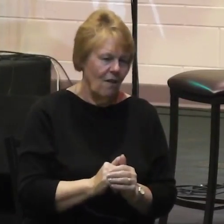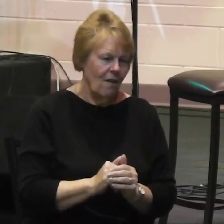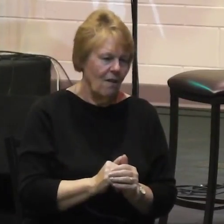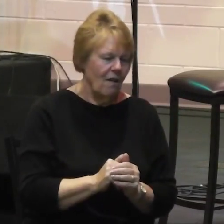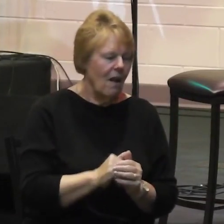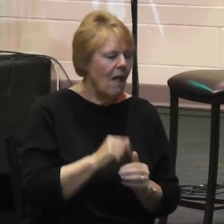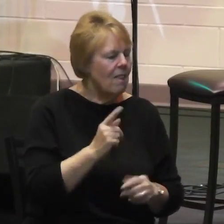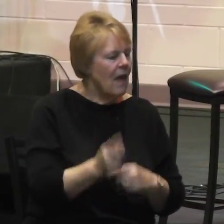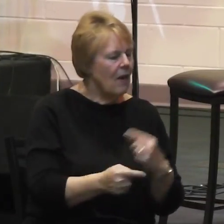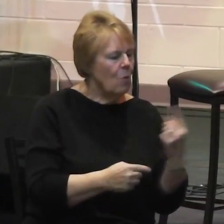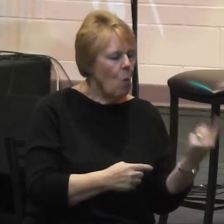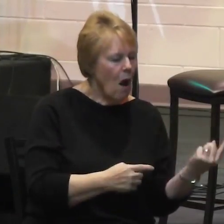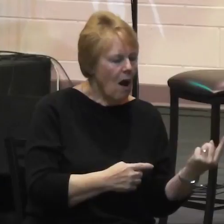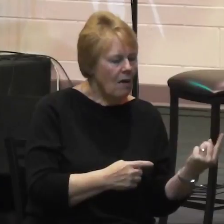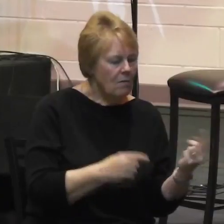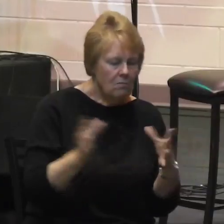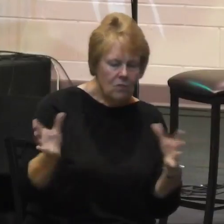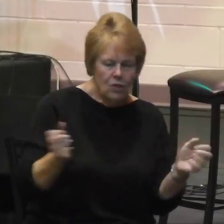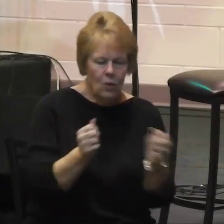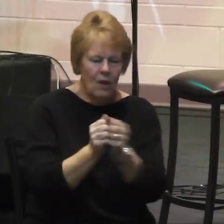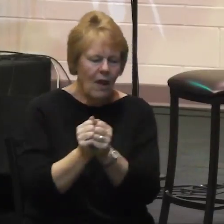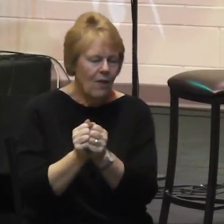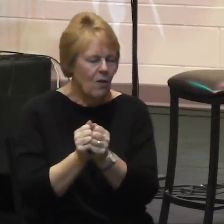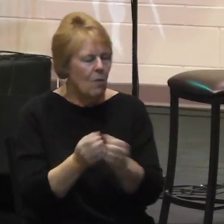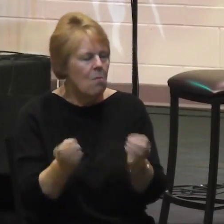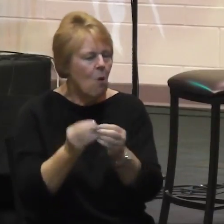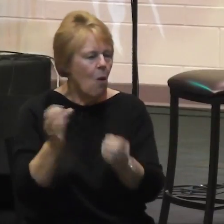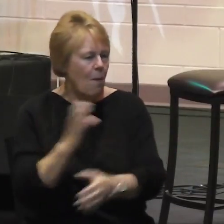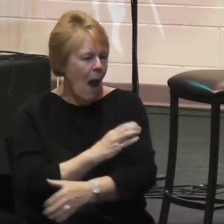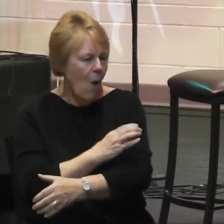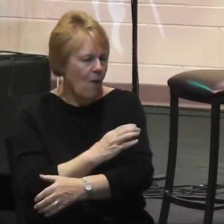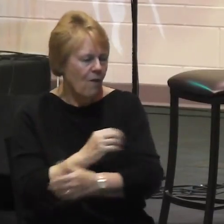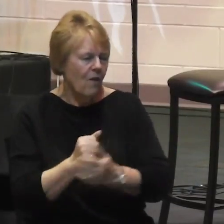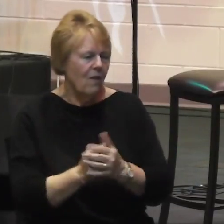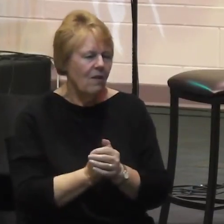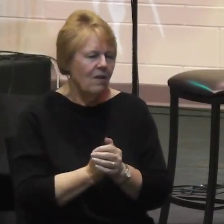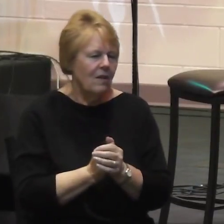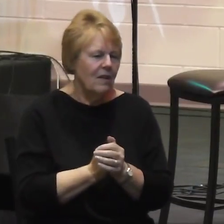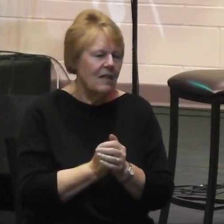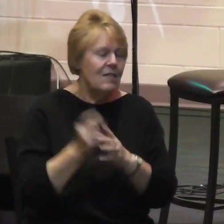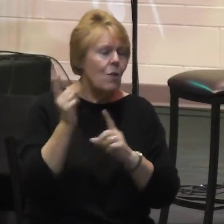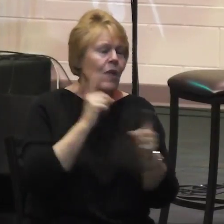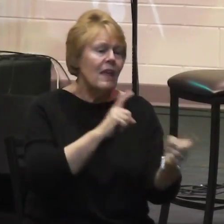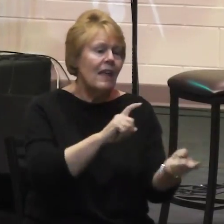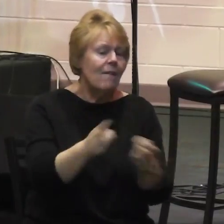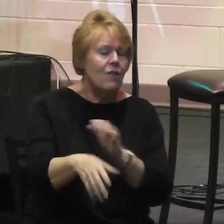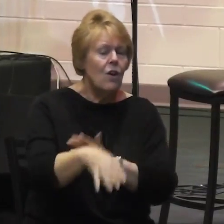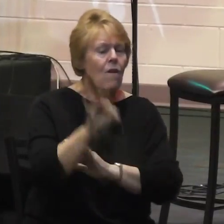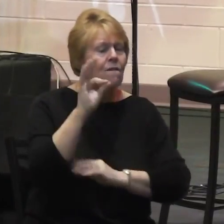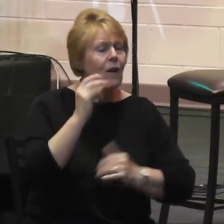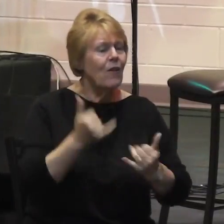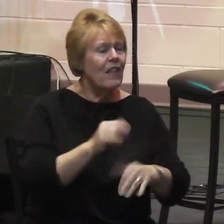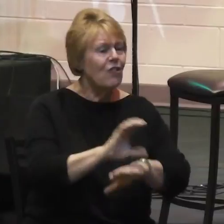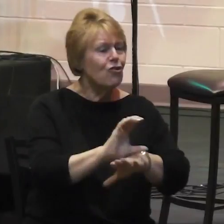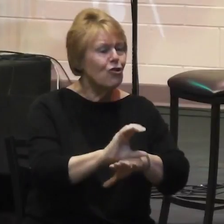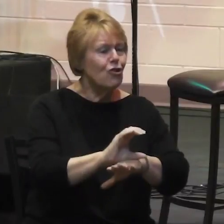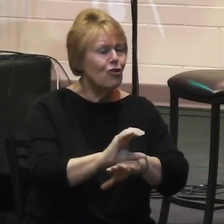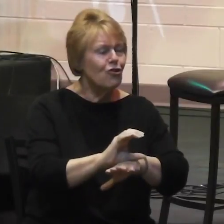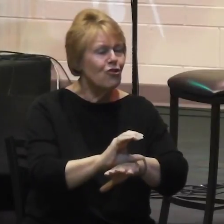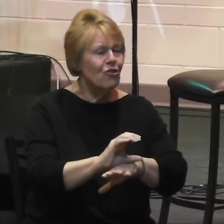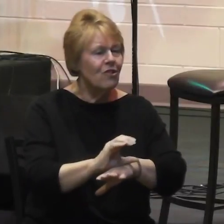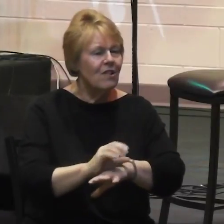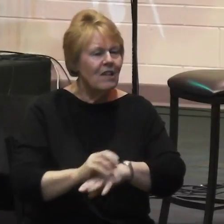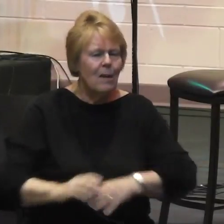So a wise person will realize the strength that is found in the gifts in the church, harness them for kingdom